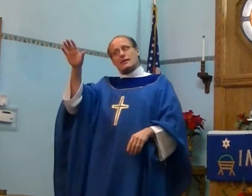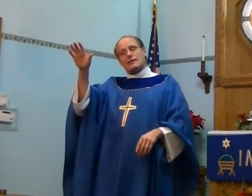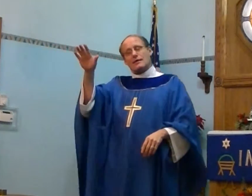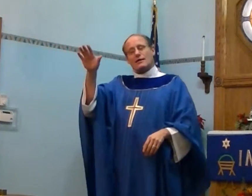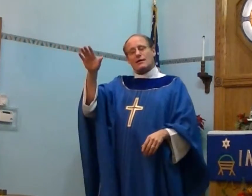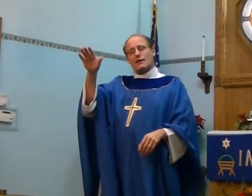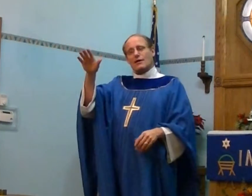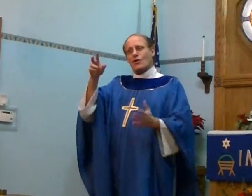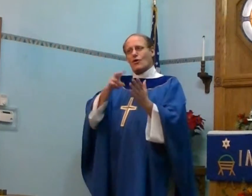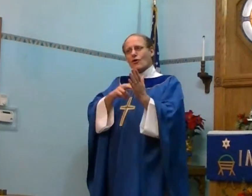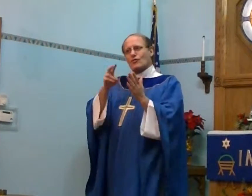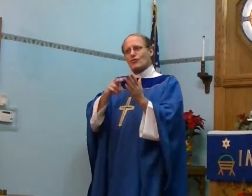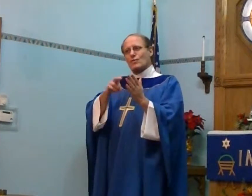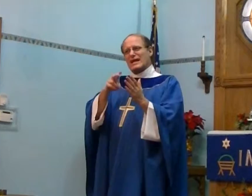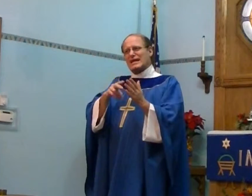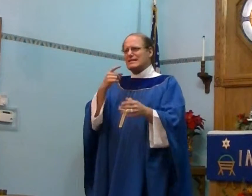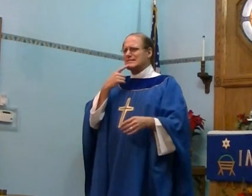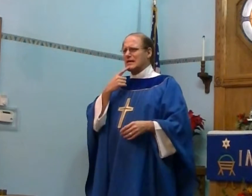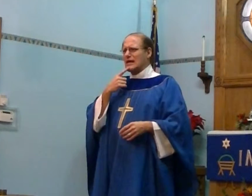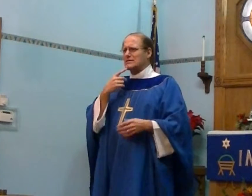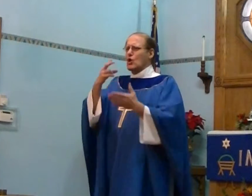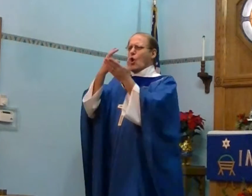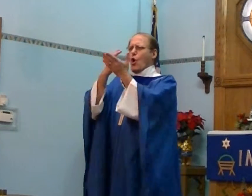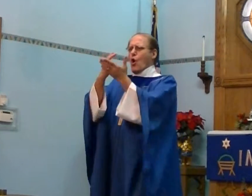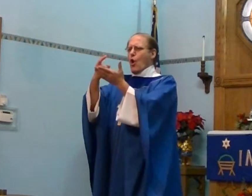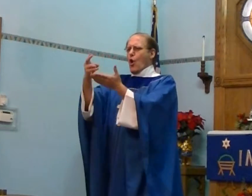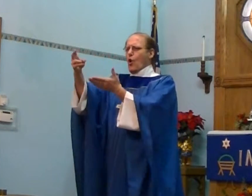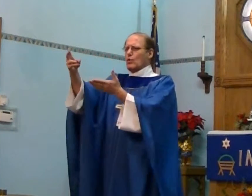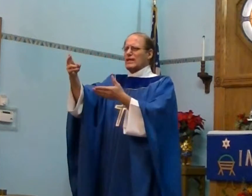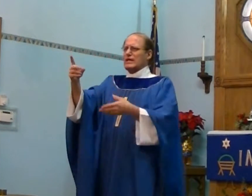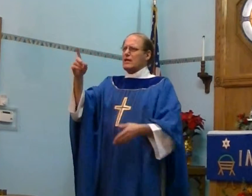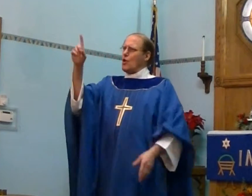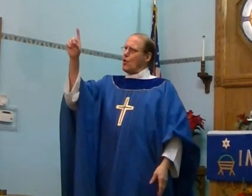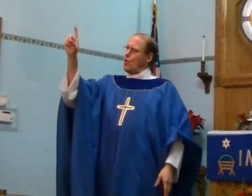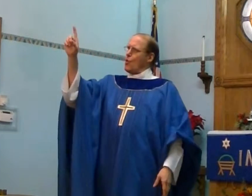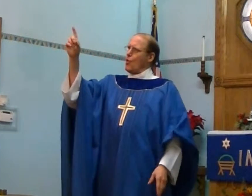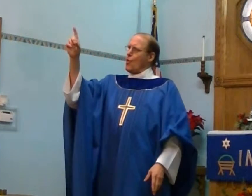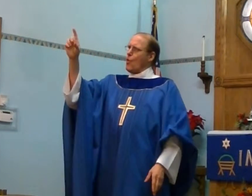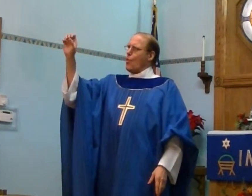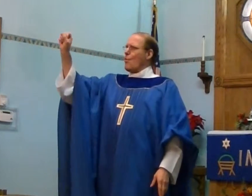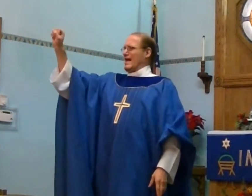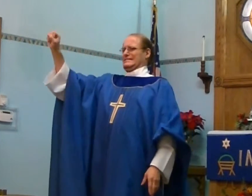the reading says holy ones.